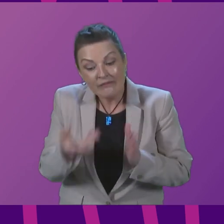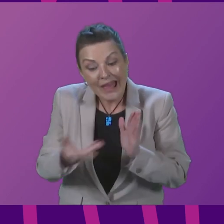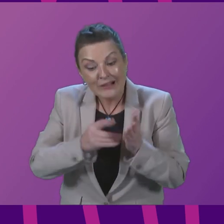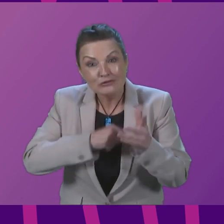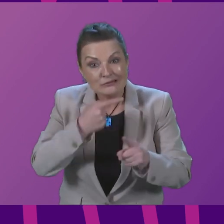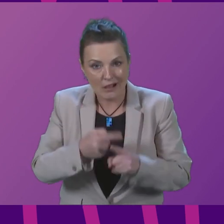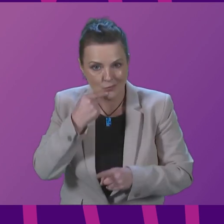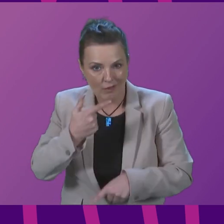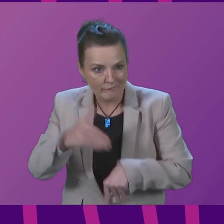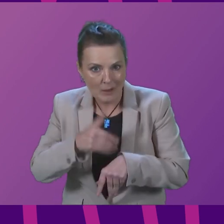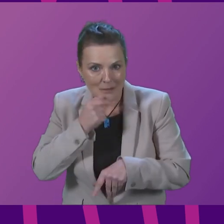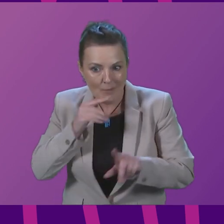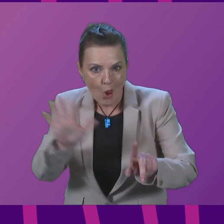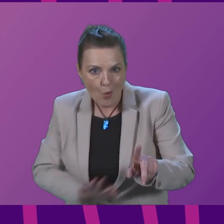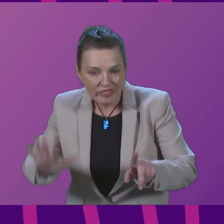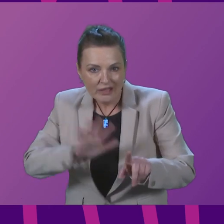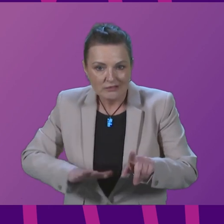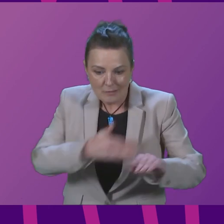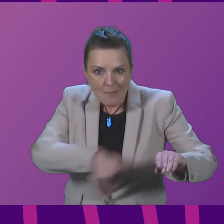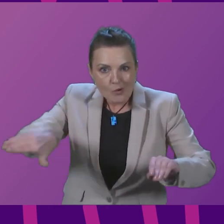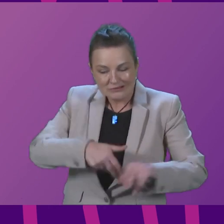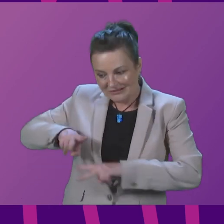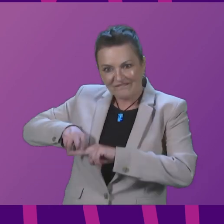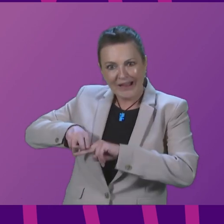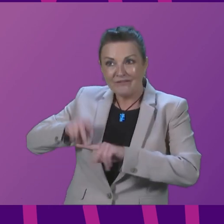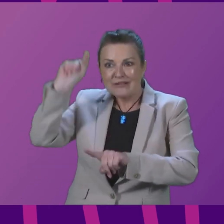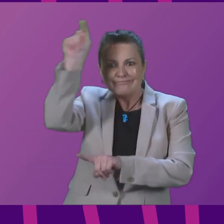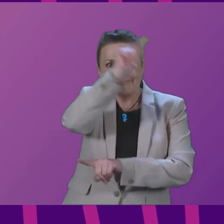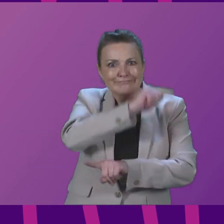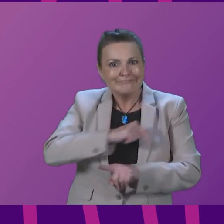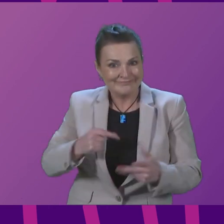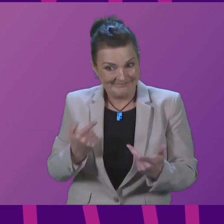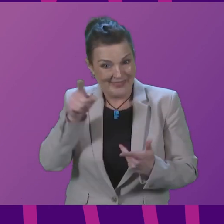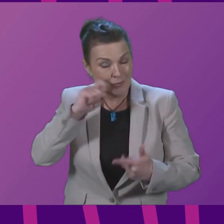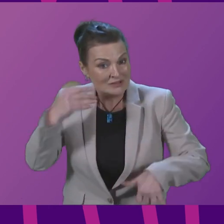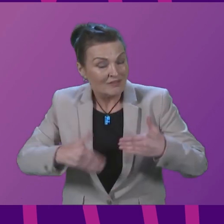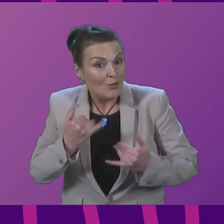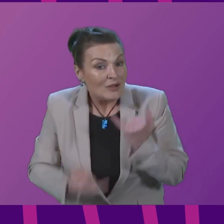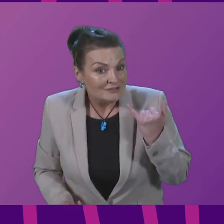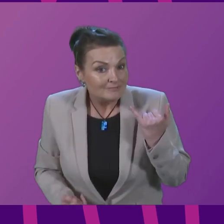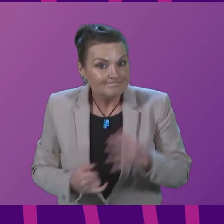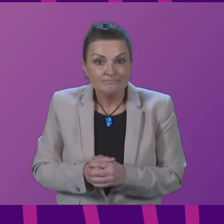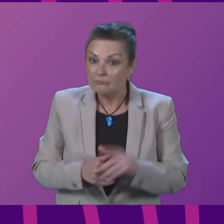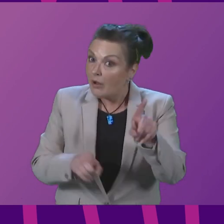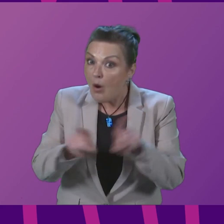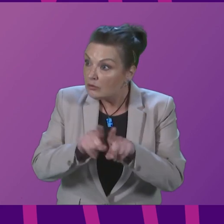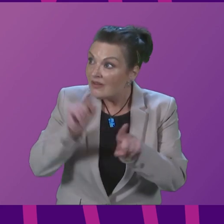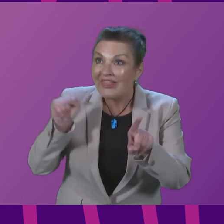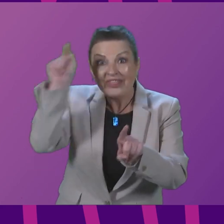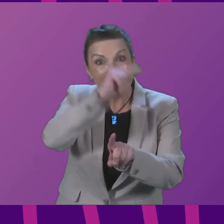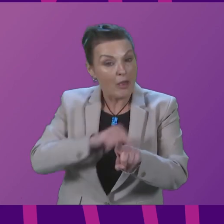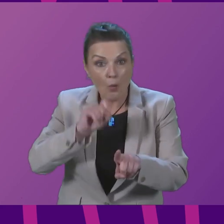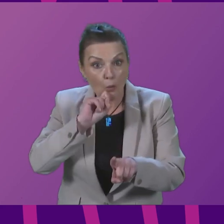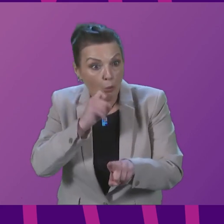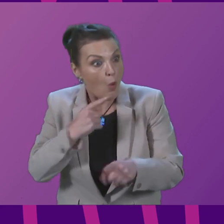the Lothians, the Borders, Fife and further afield. And it's not just those areas that will be hit with extra charges from